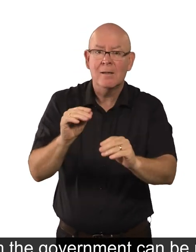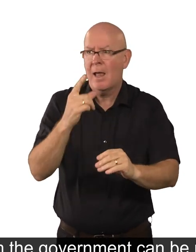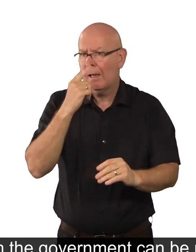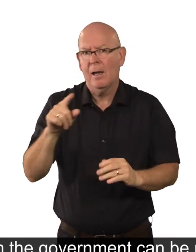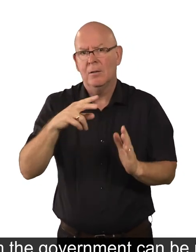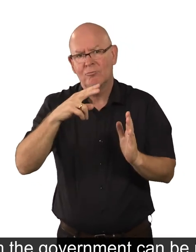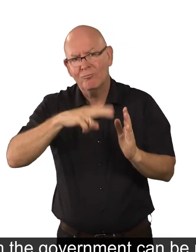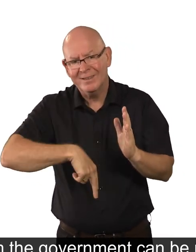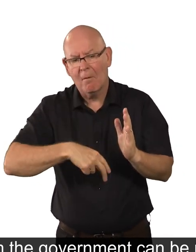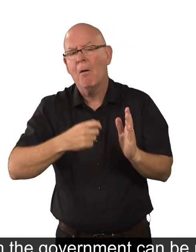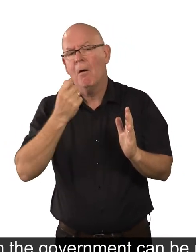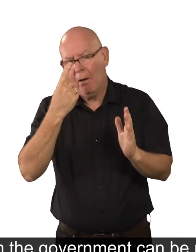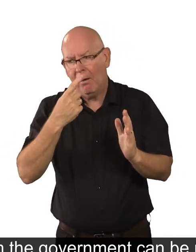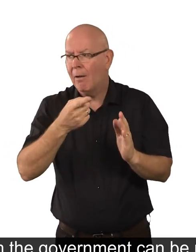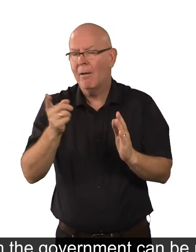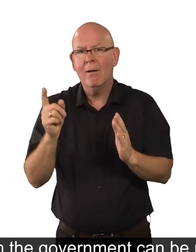and understood by disabled people.